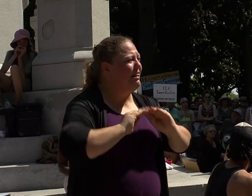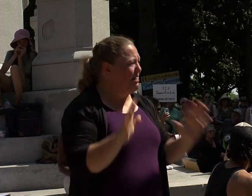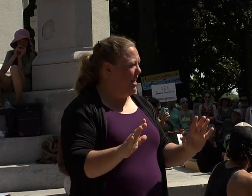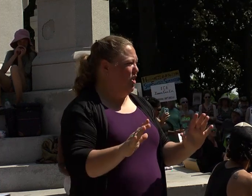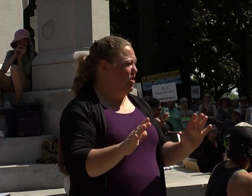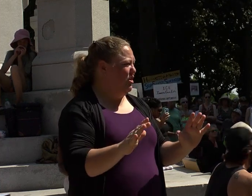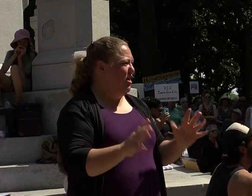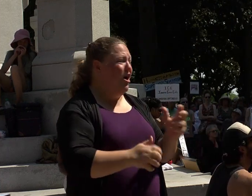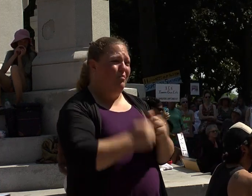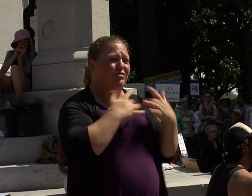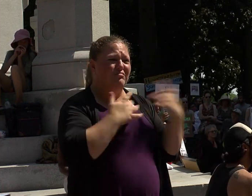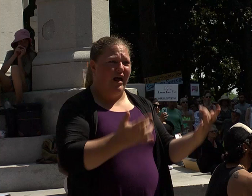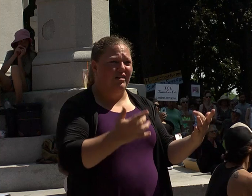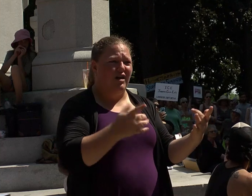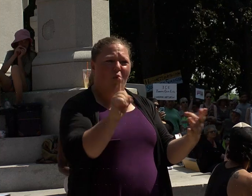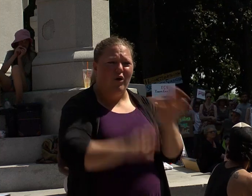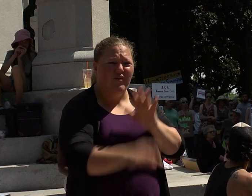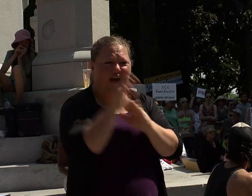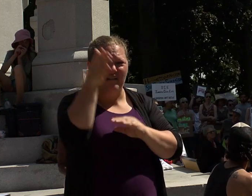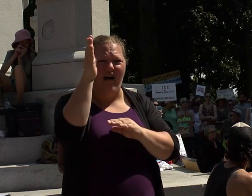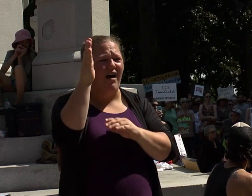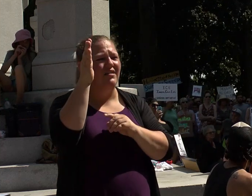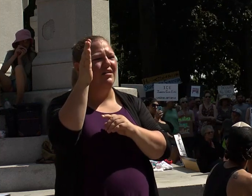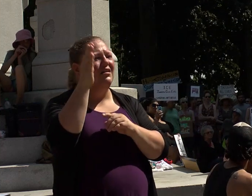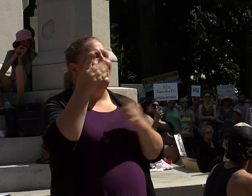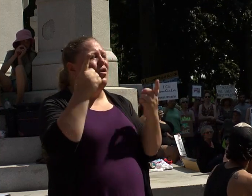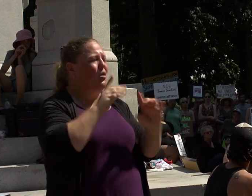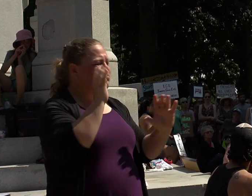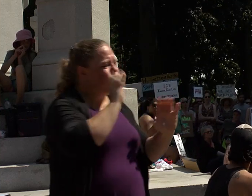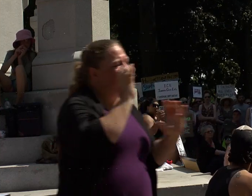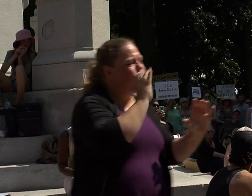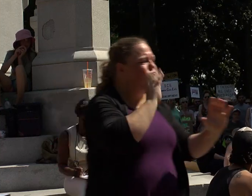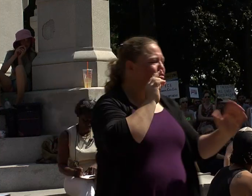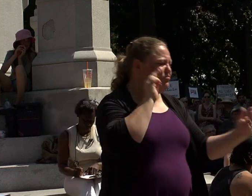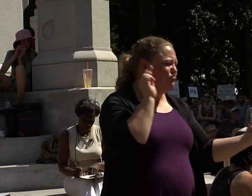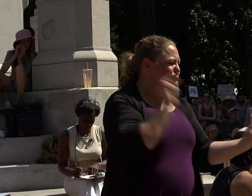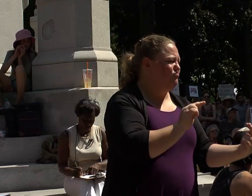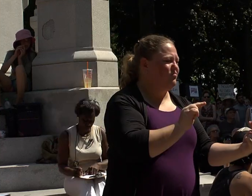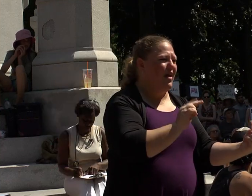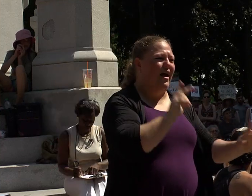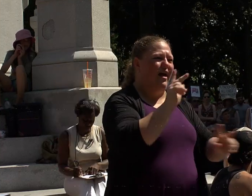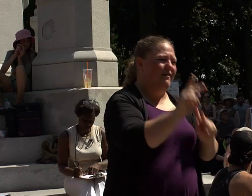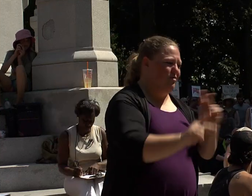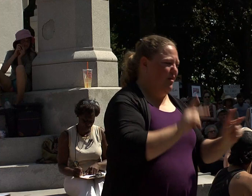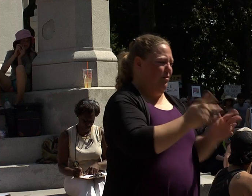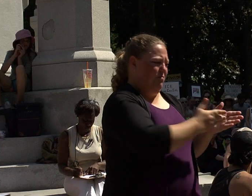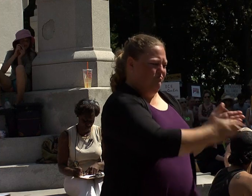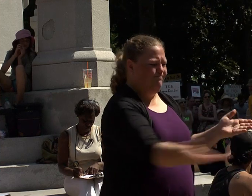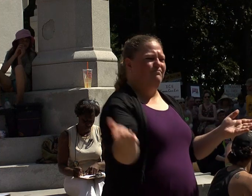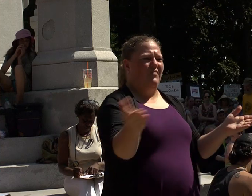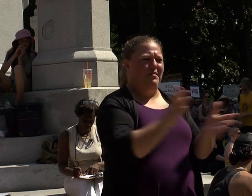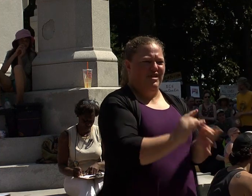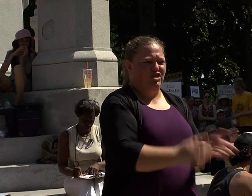will most likely find God when you are looking in the eyes of those exact persons.